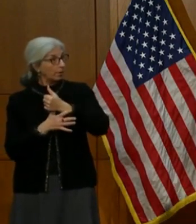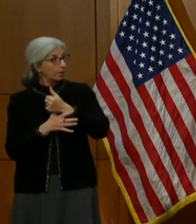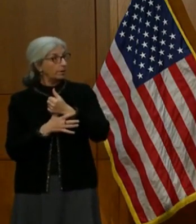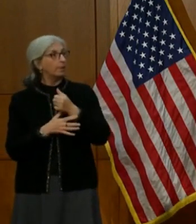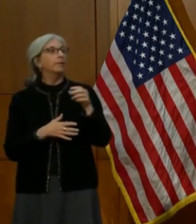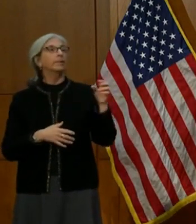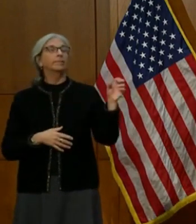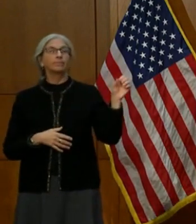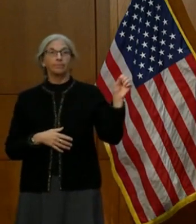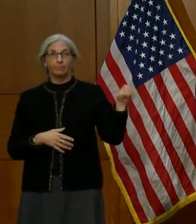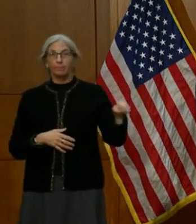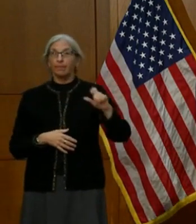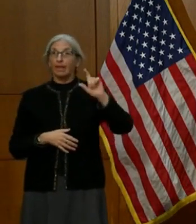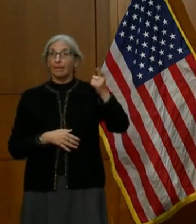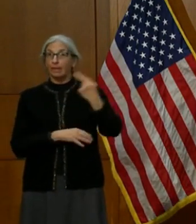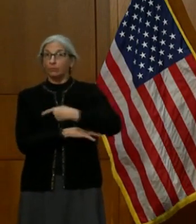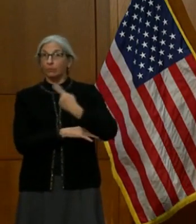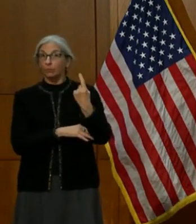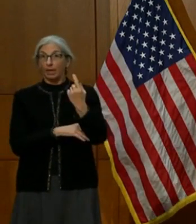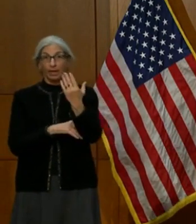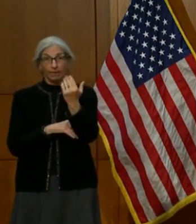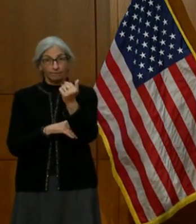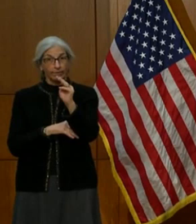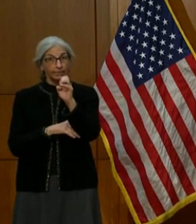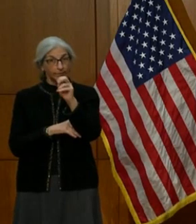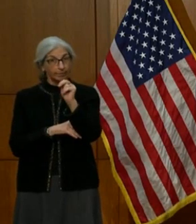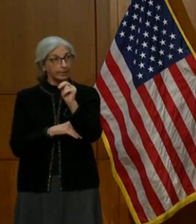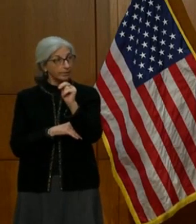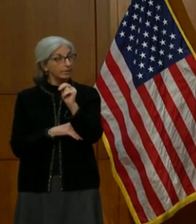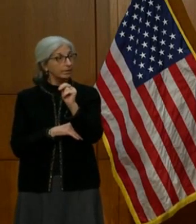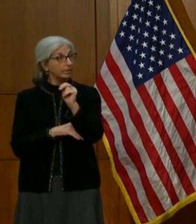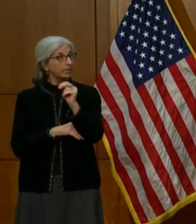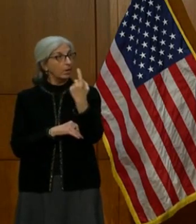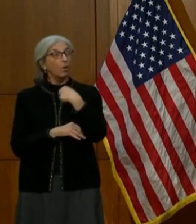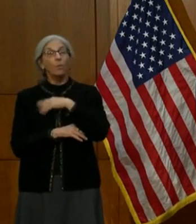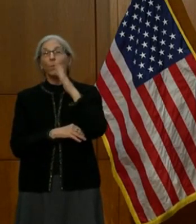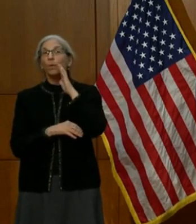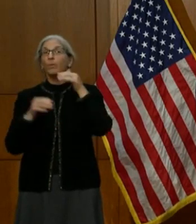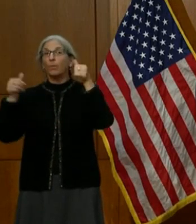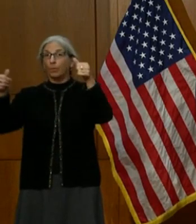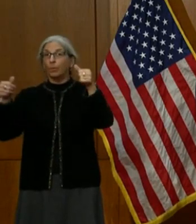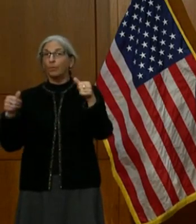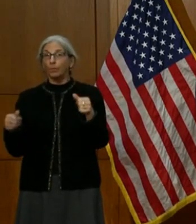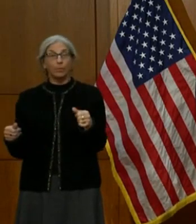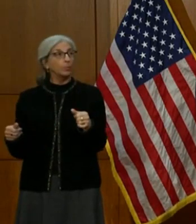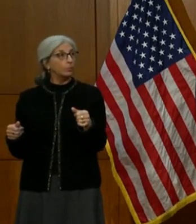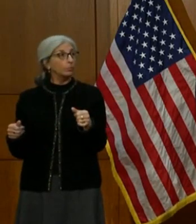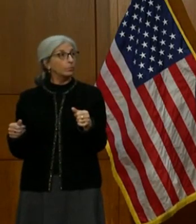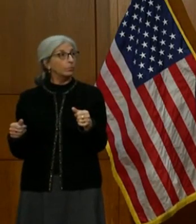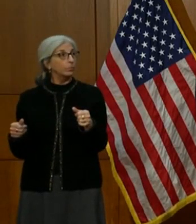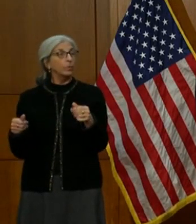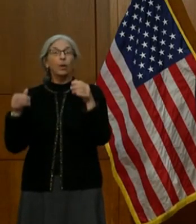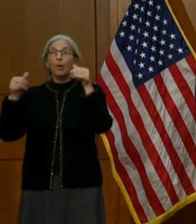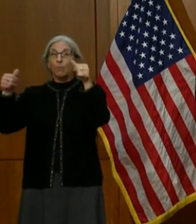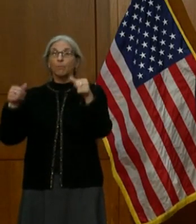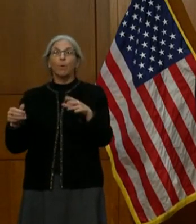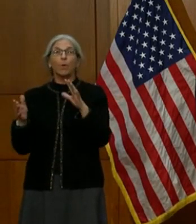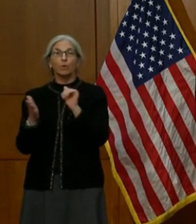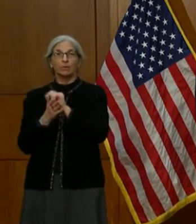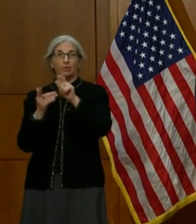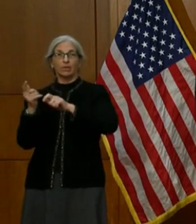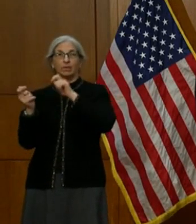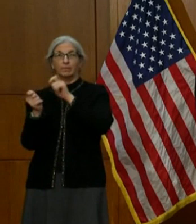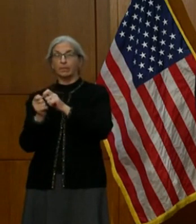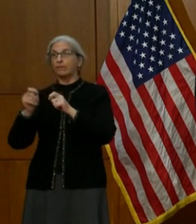today, in about 15 minutes, we will be posting the specifics